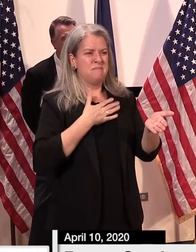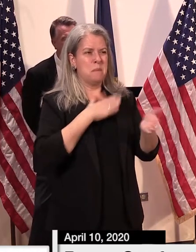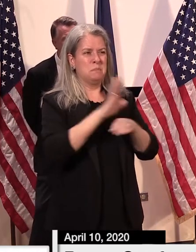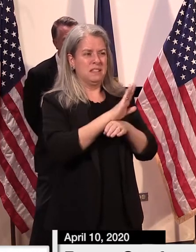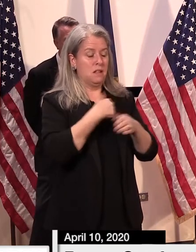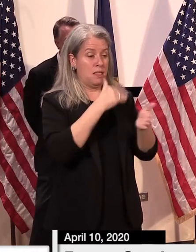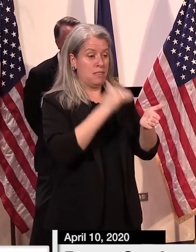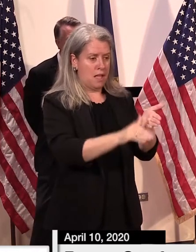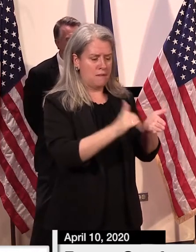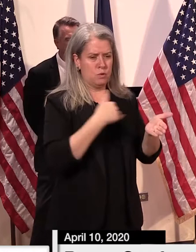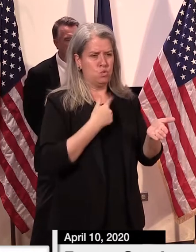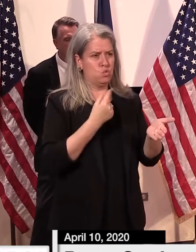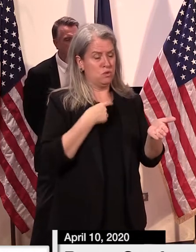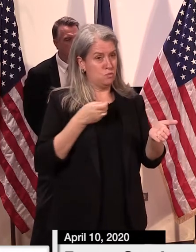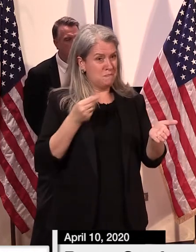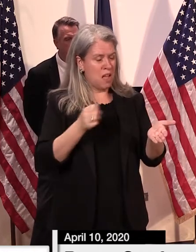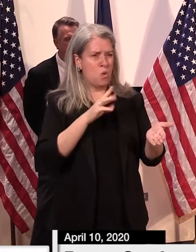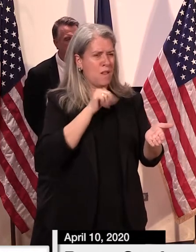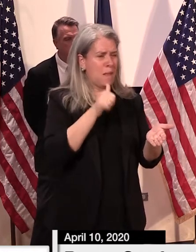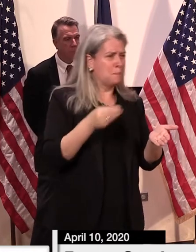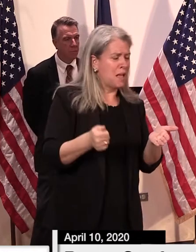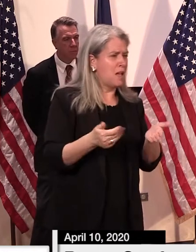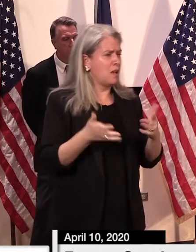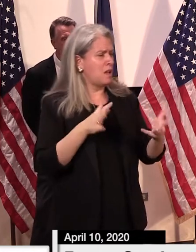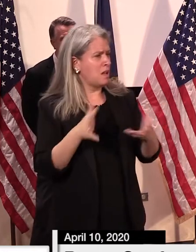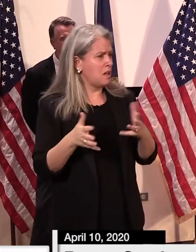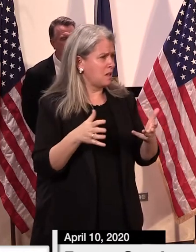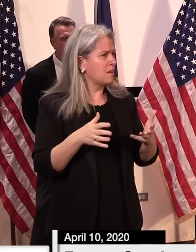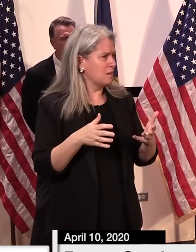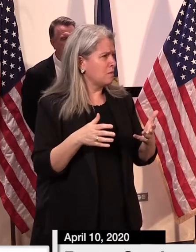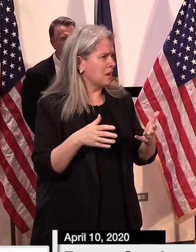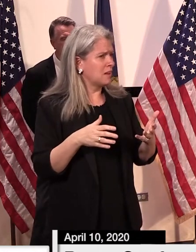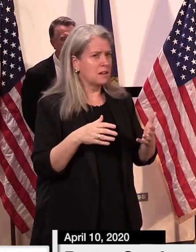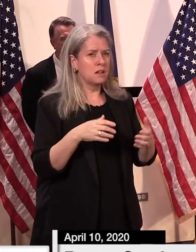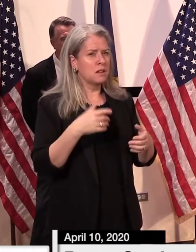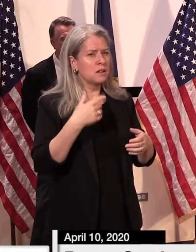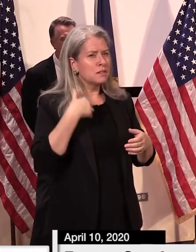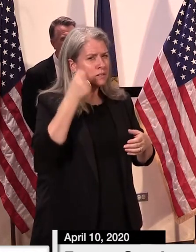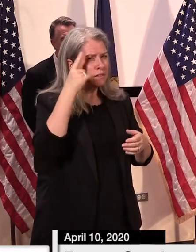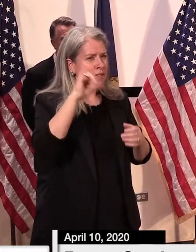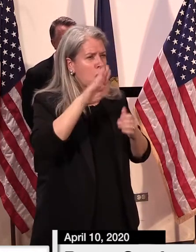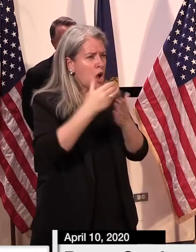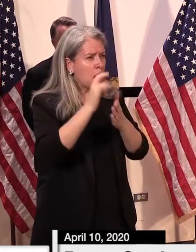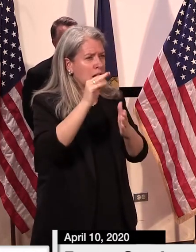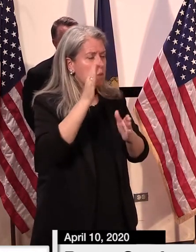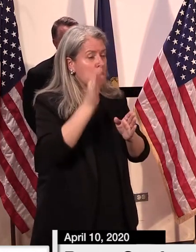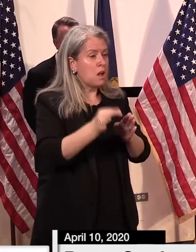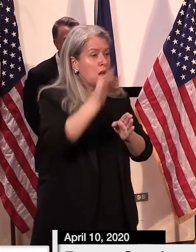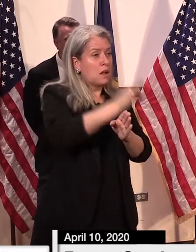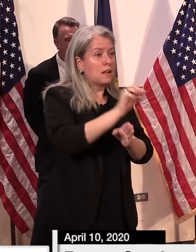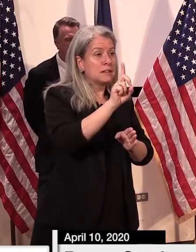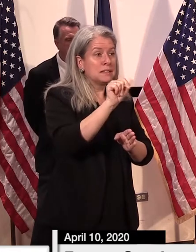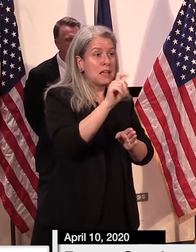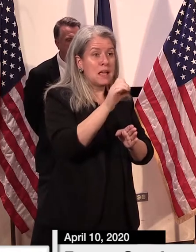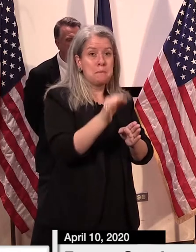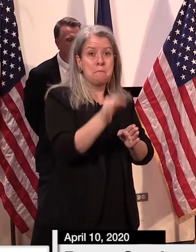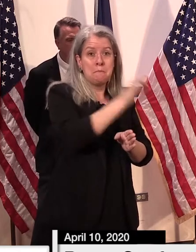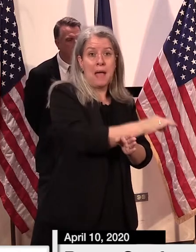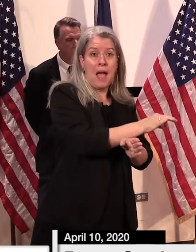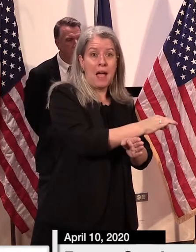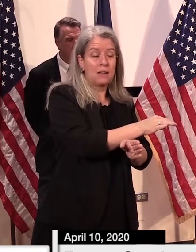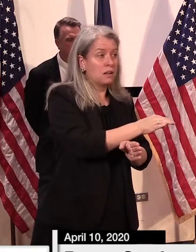What I understand is that all the claims will be backdated, so everyone will receive all the